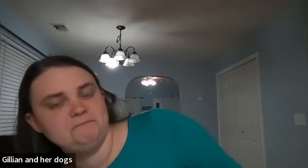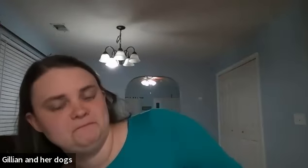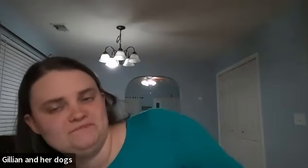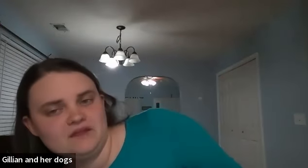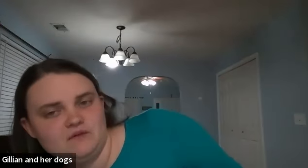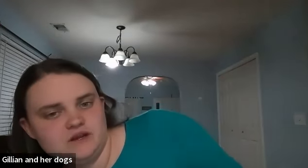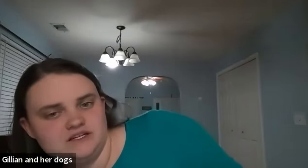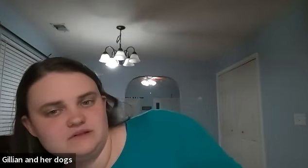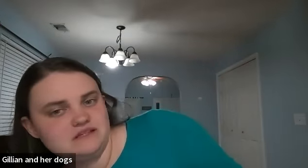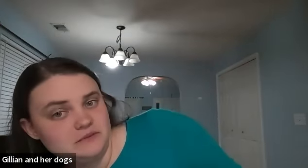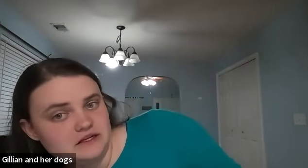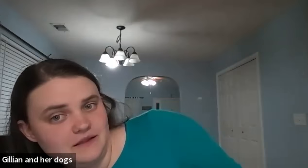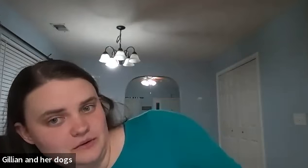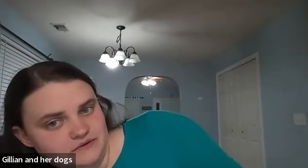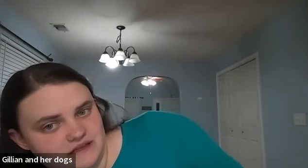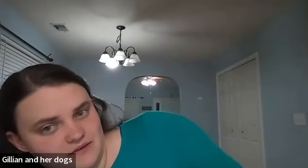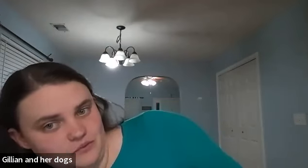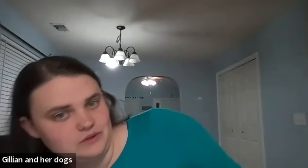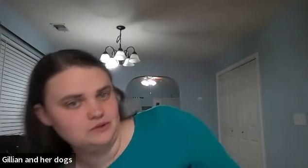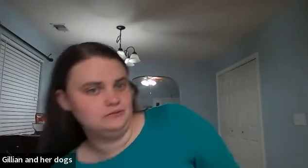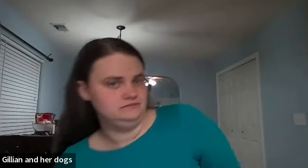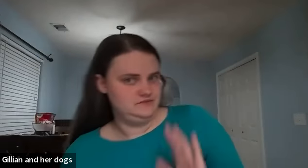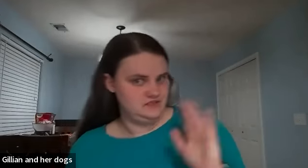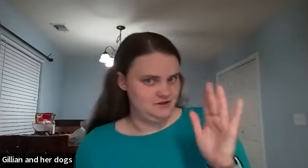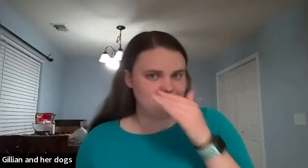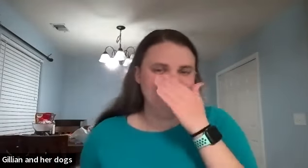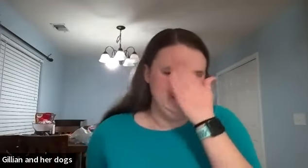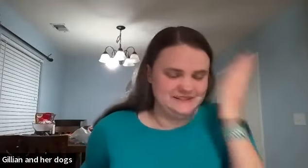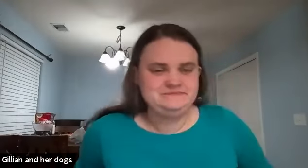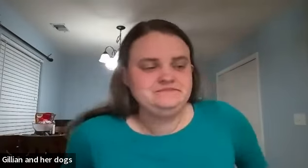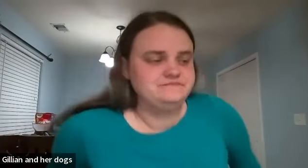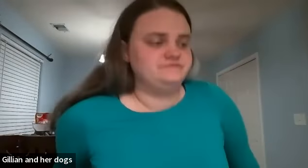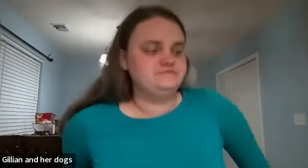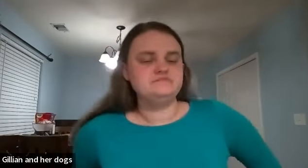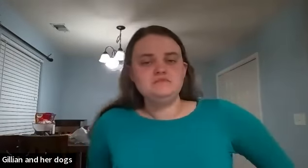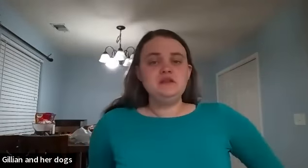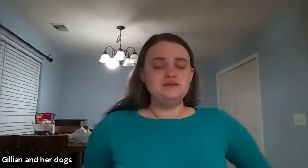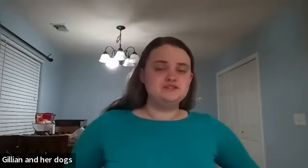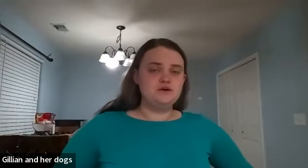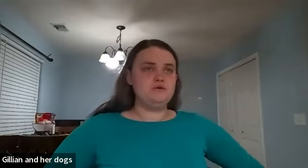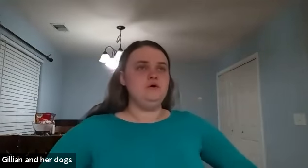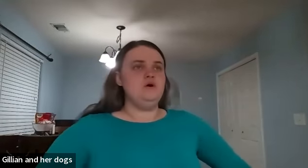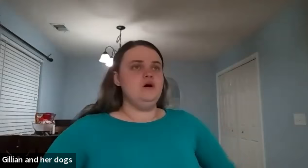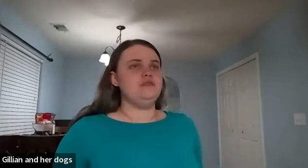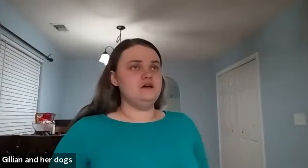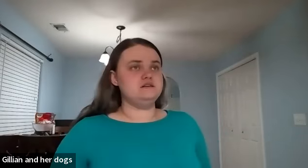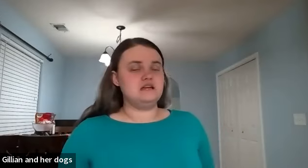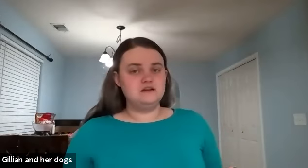we're gonna do a little bit of clothes and then we'll stop there so the sign